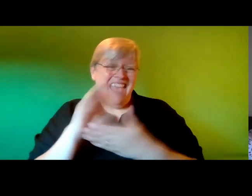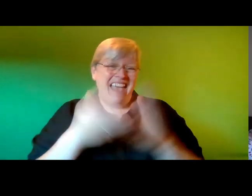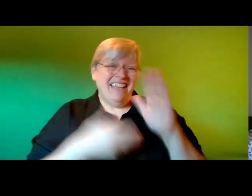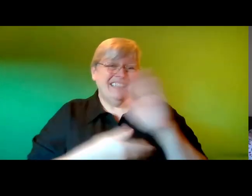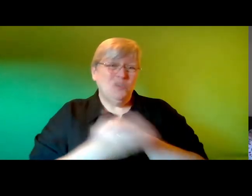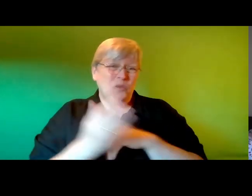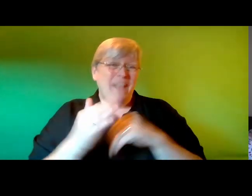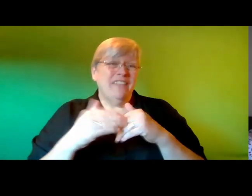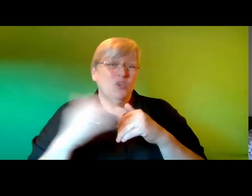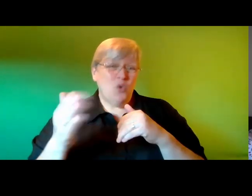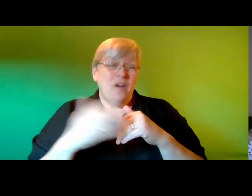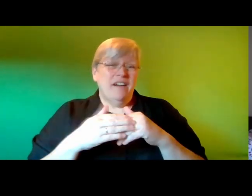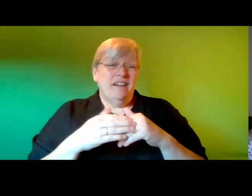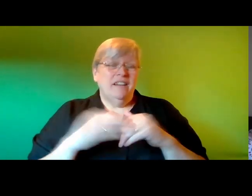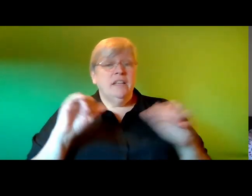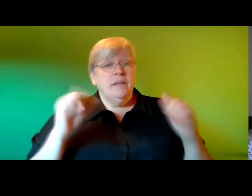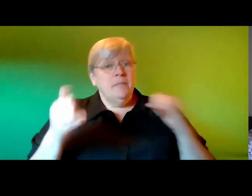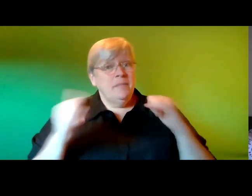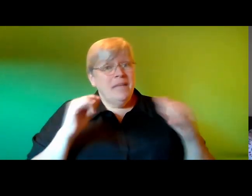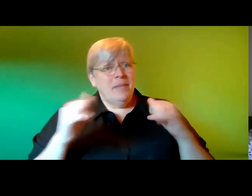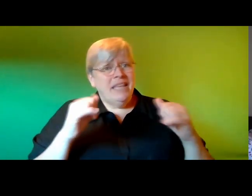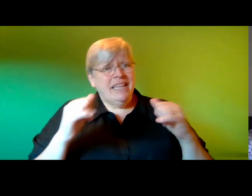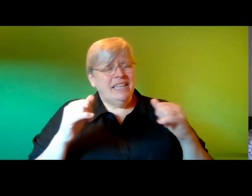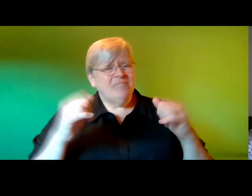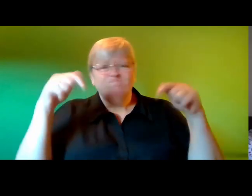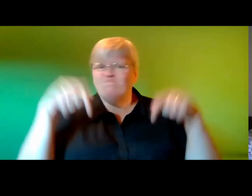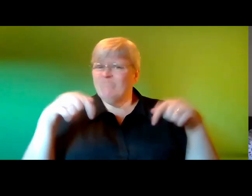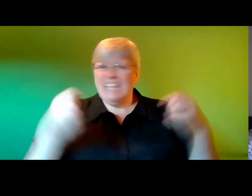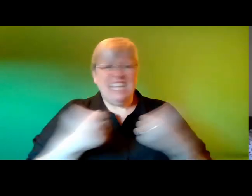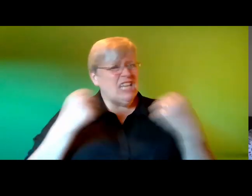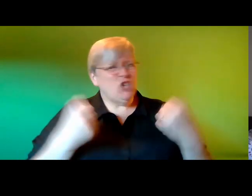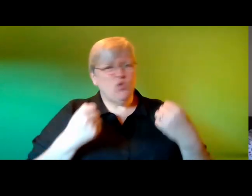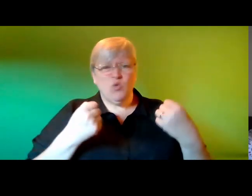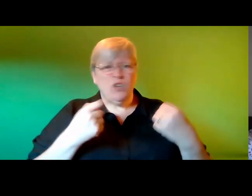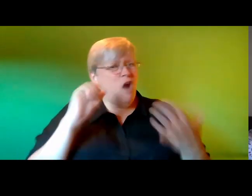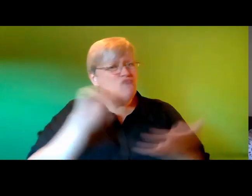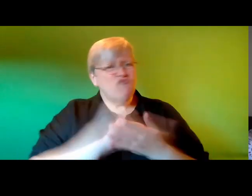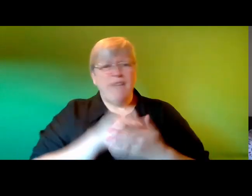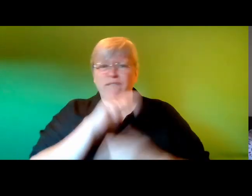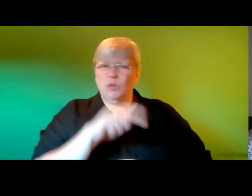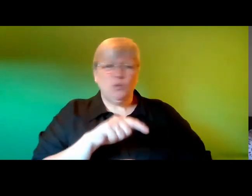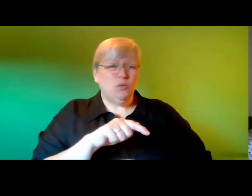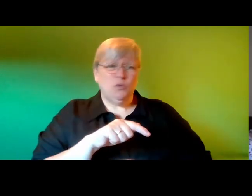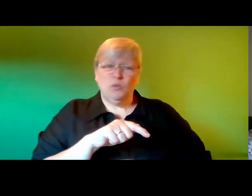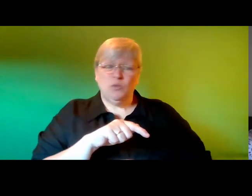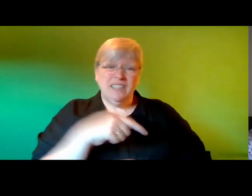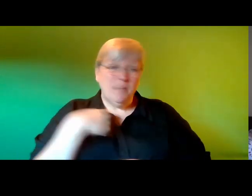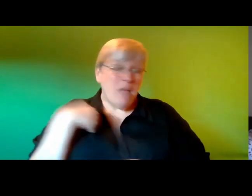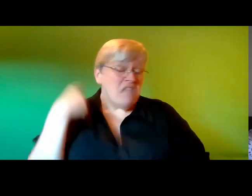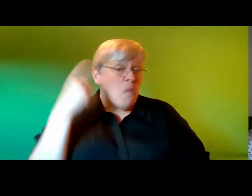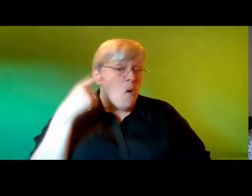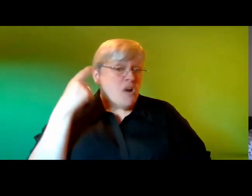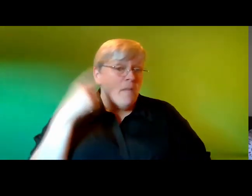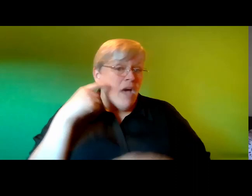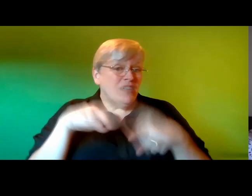the door perhaps all this hero business isn't for you it's not for everyone after all have you ever considered going down